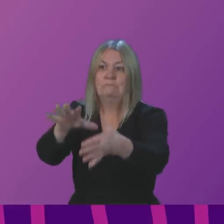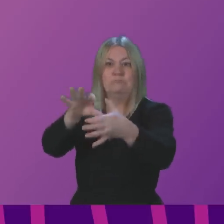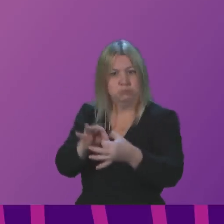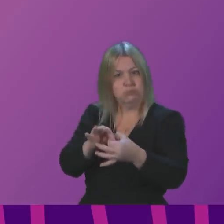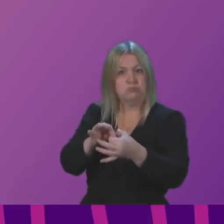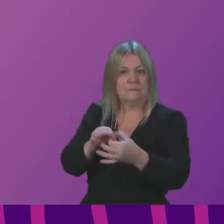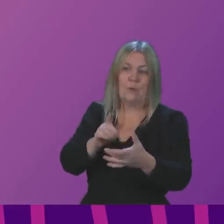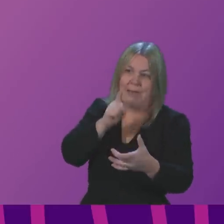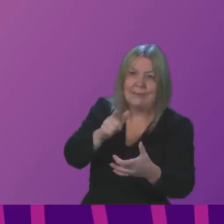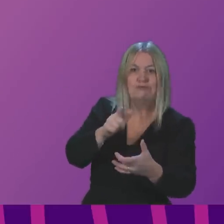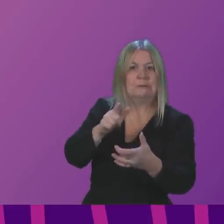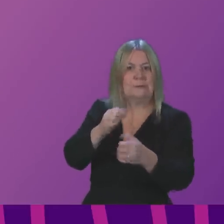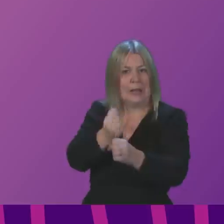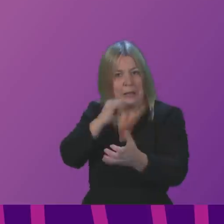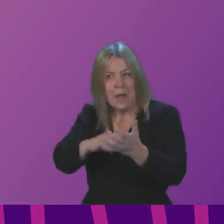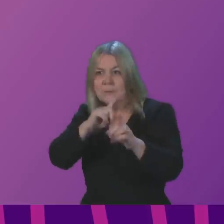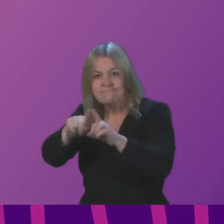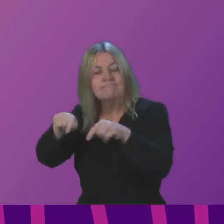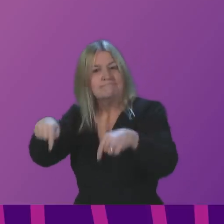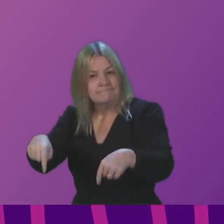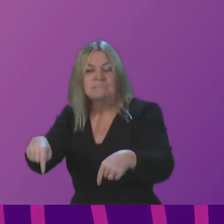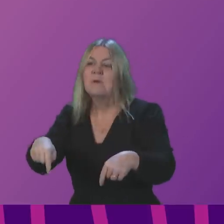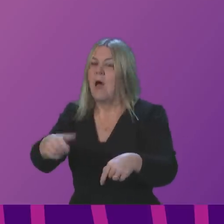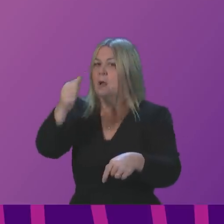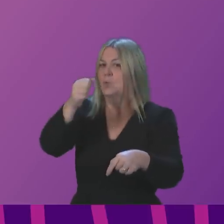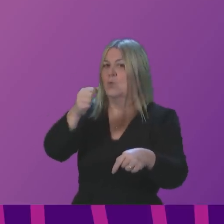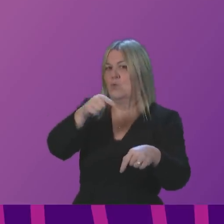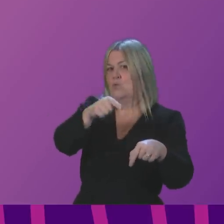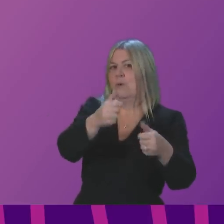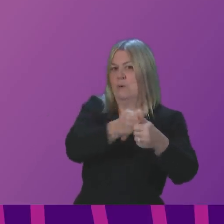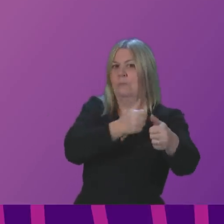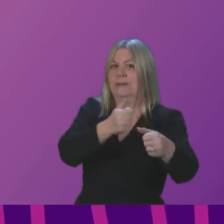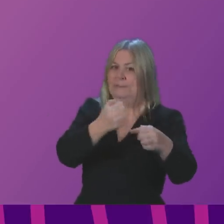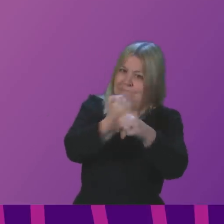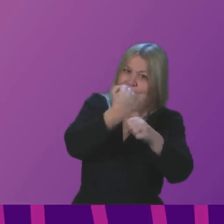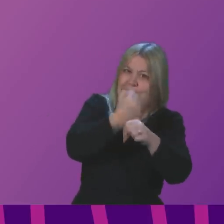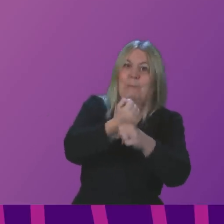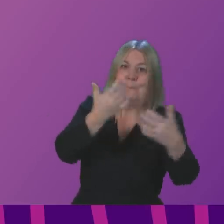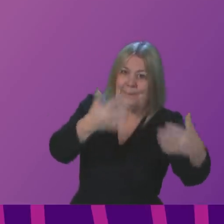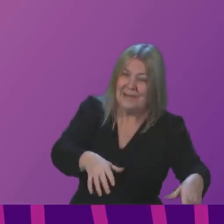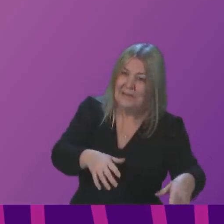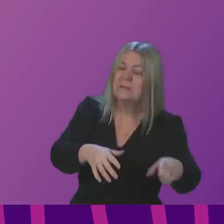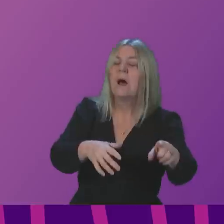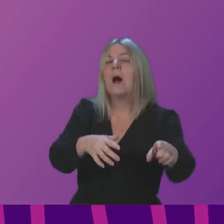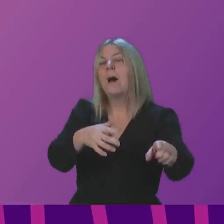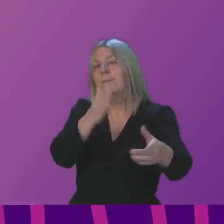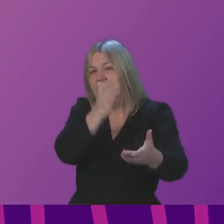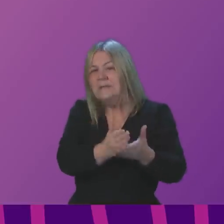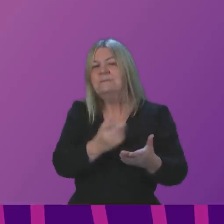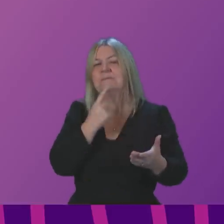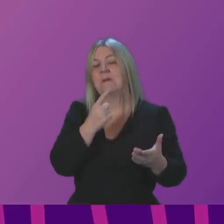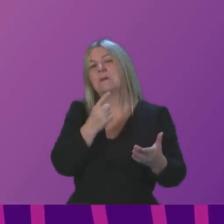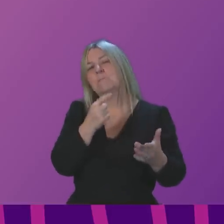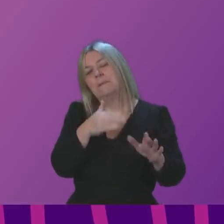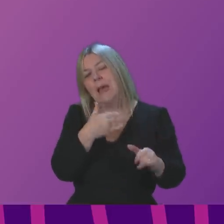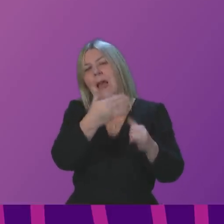The power companies are working intensively on that, and the estimate is that it may take until the end of this week to get absolutely everybody back